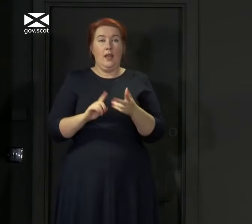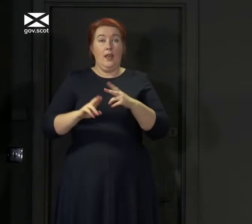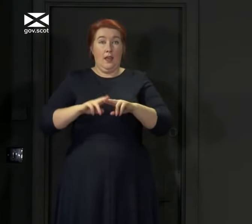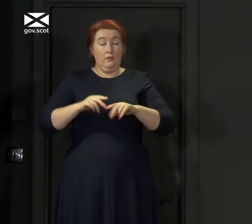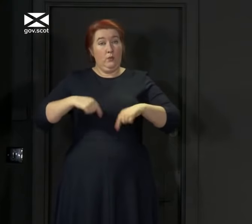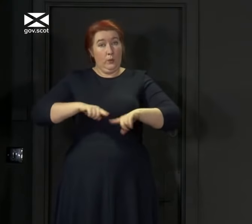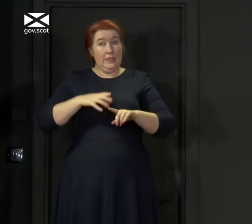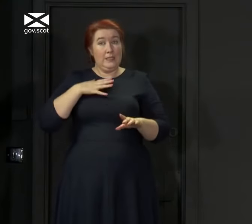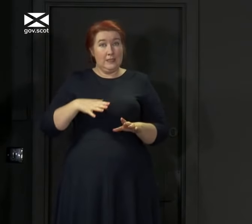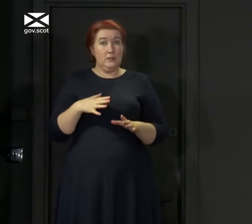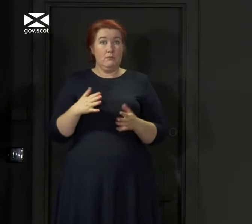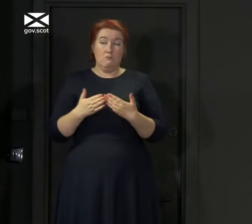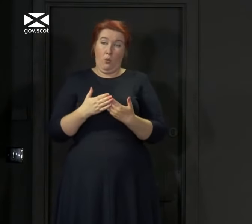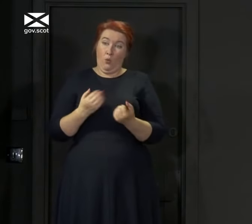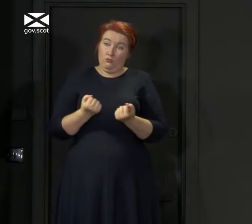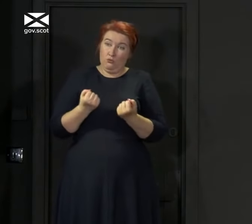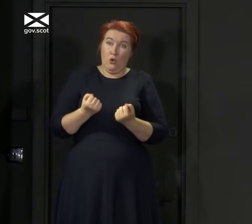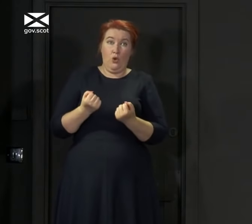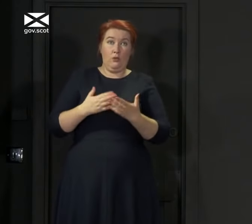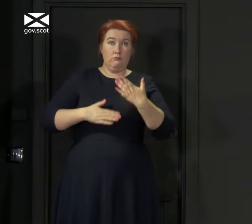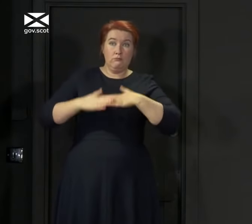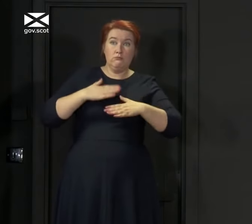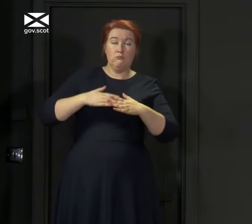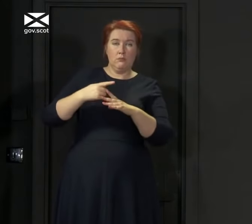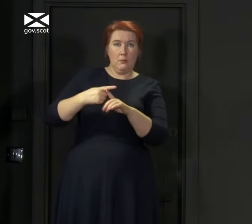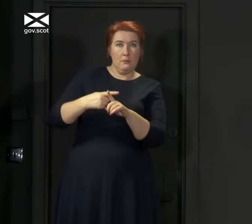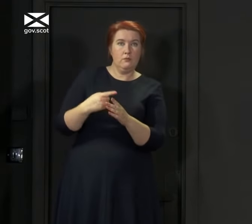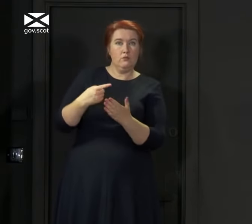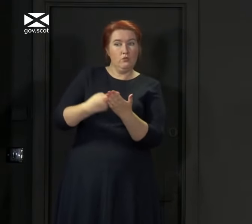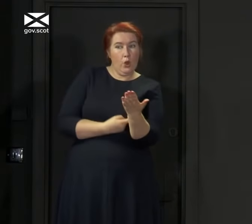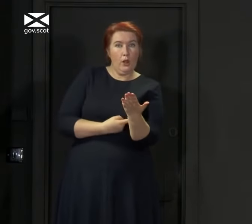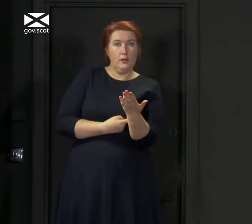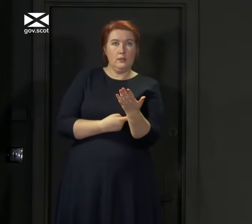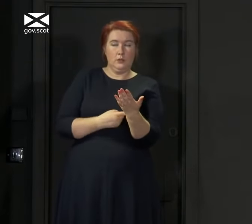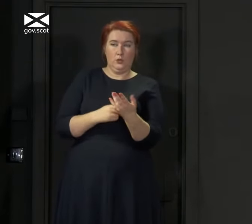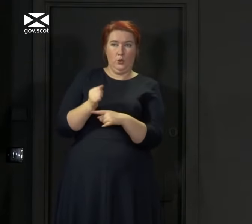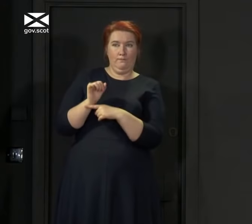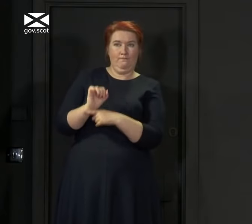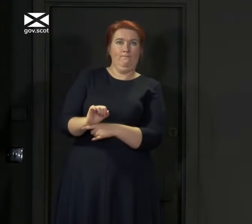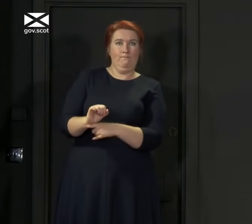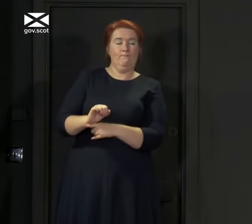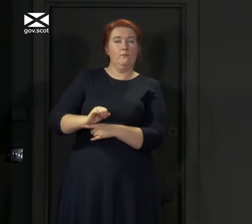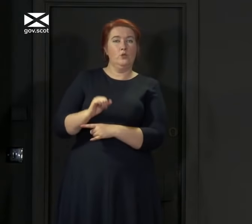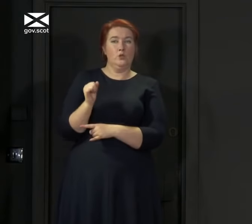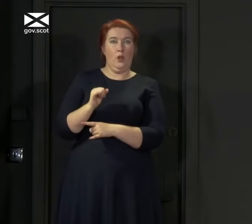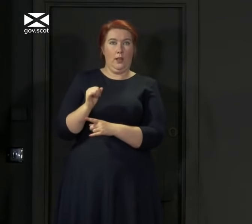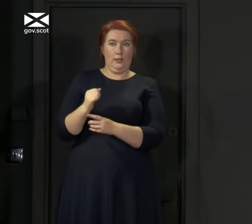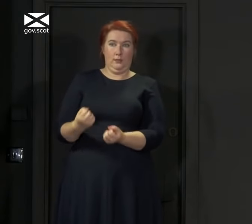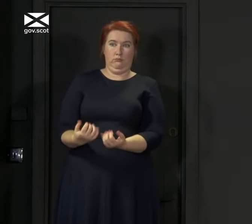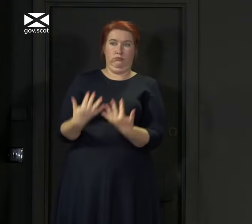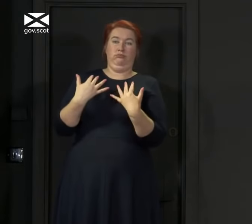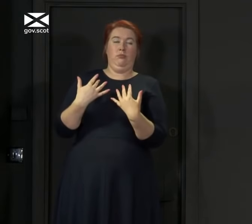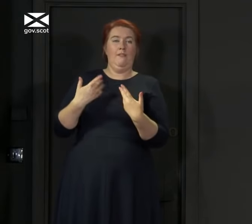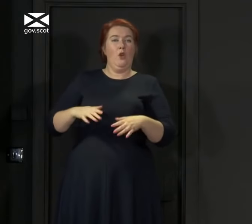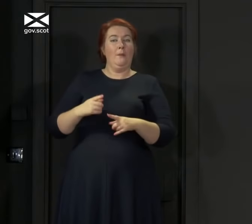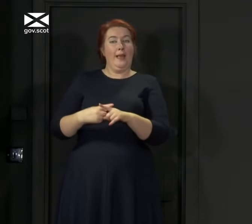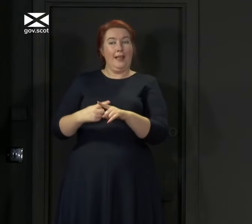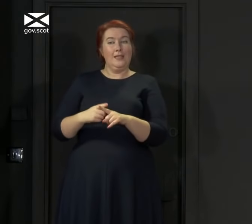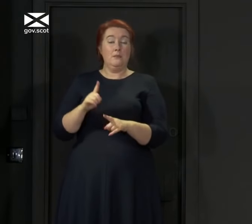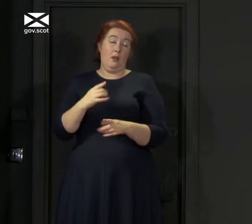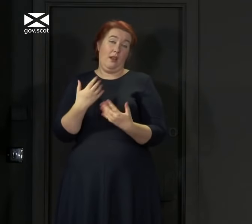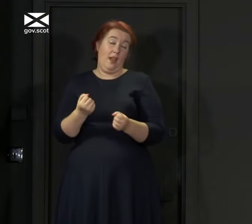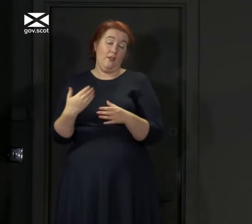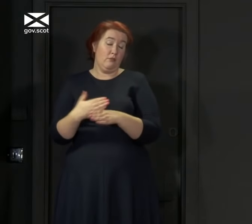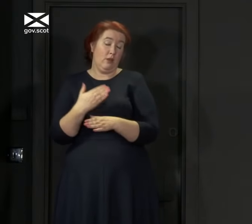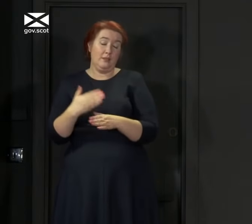take stronger action to reduce that risk of its spread from England to Scotland, we will do that. And there will be practical challenges around it.